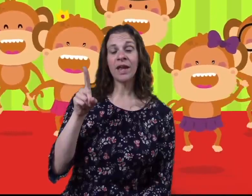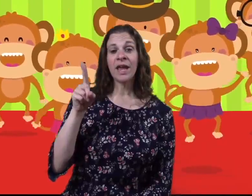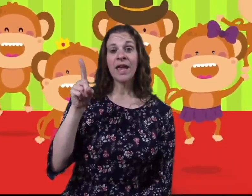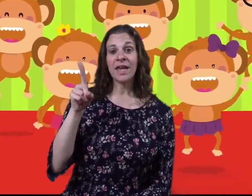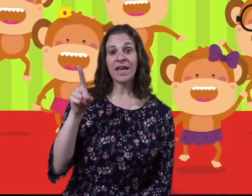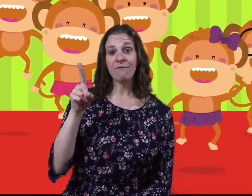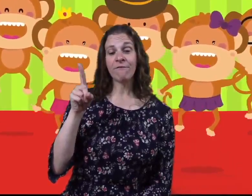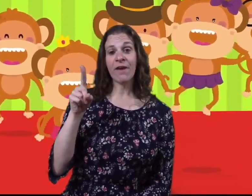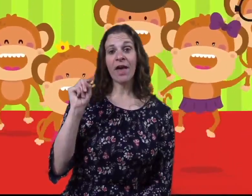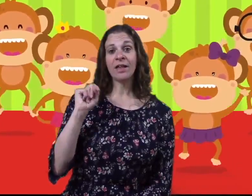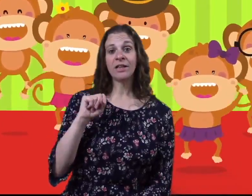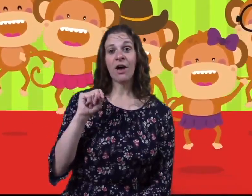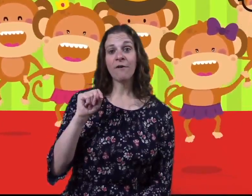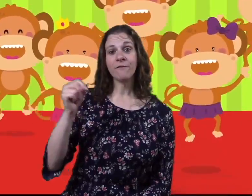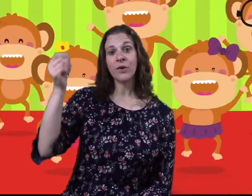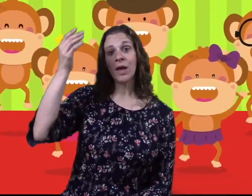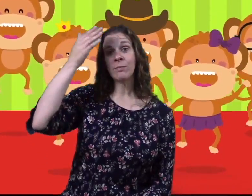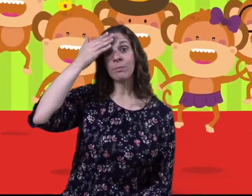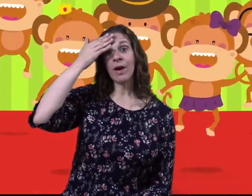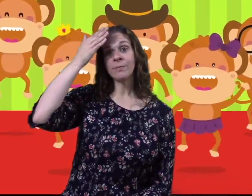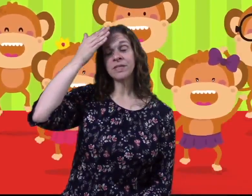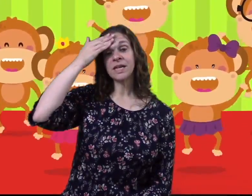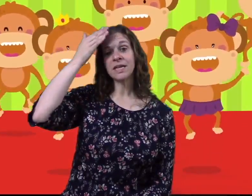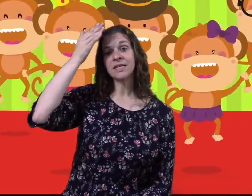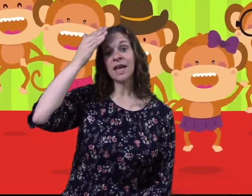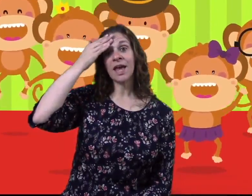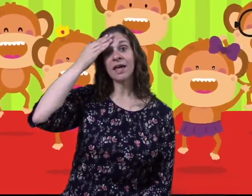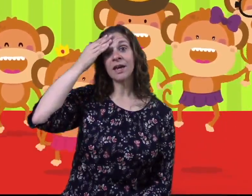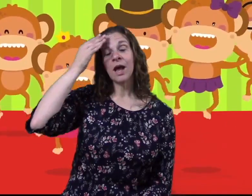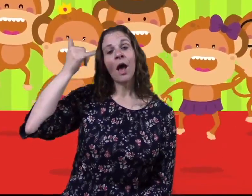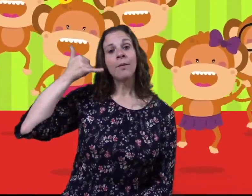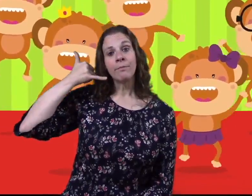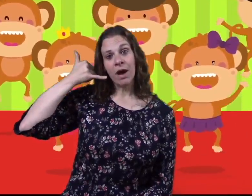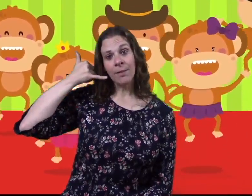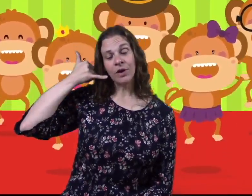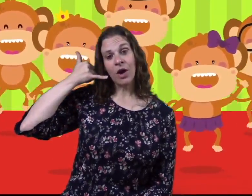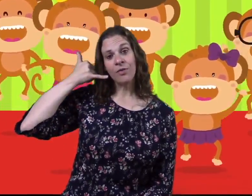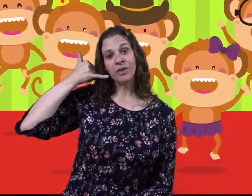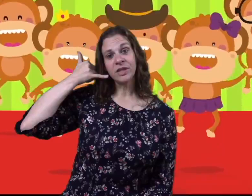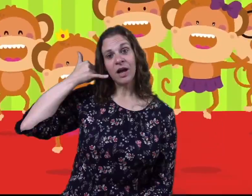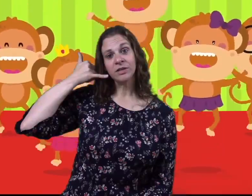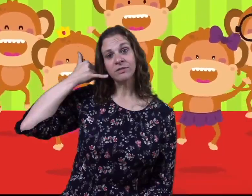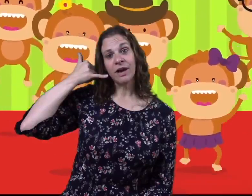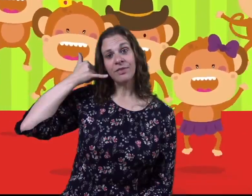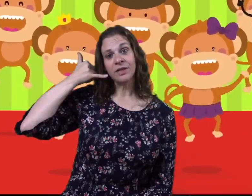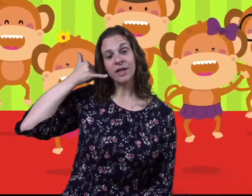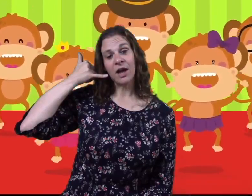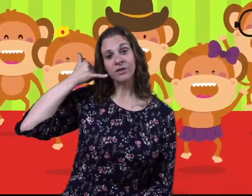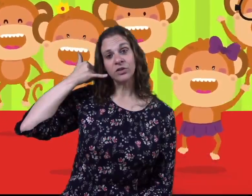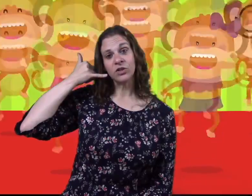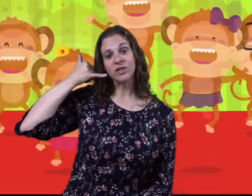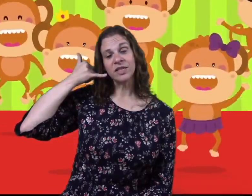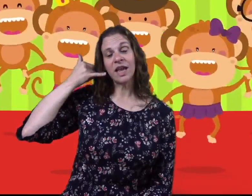He fell off and bumped his head. Mama called the doctor and the doctor said